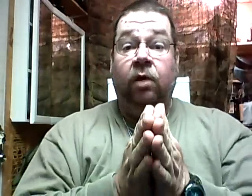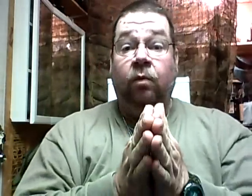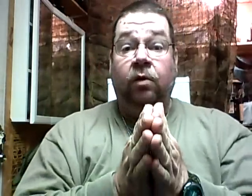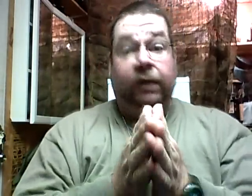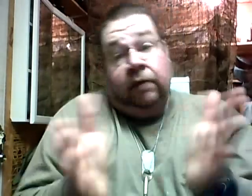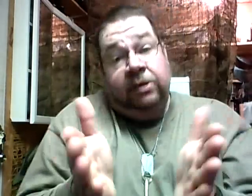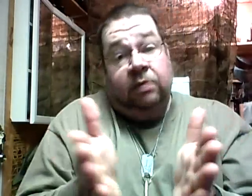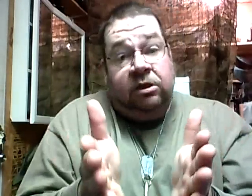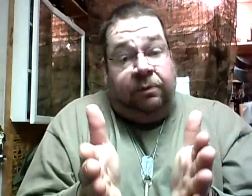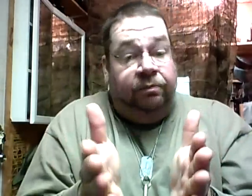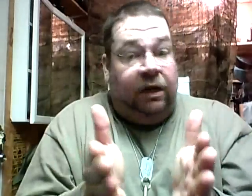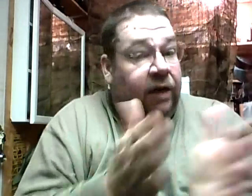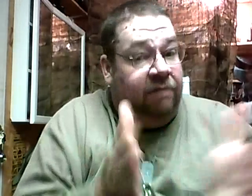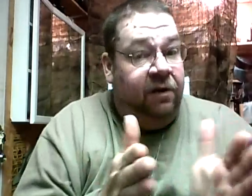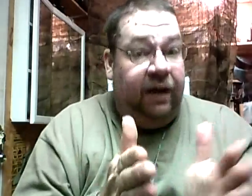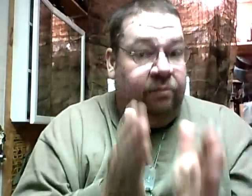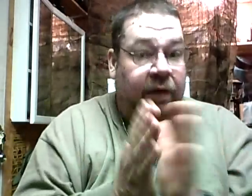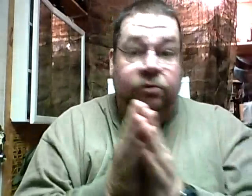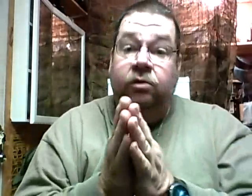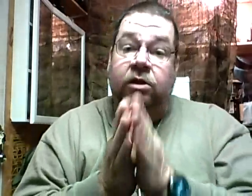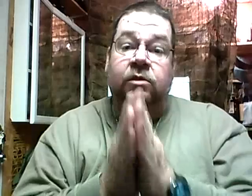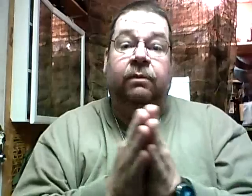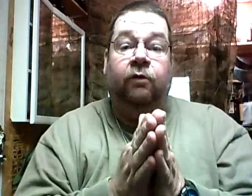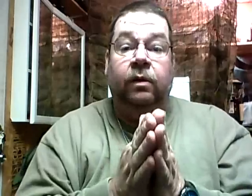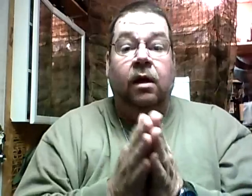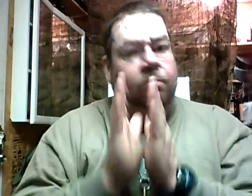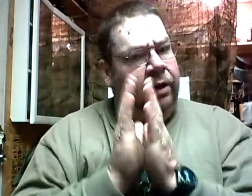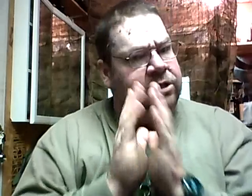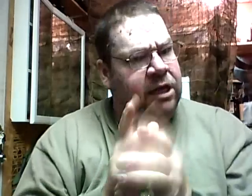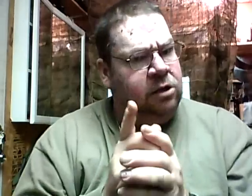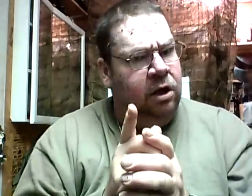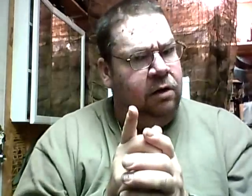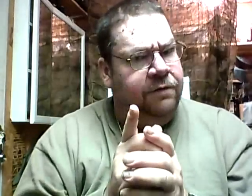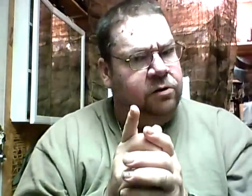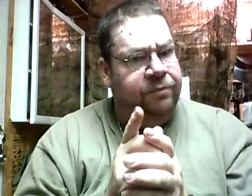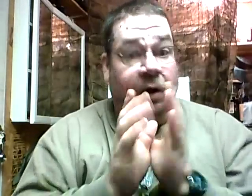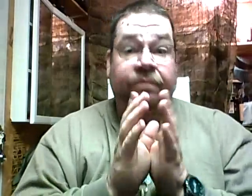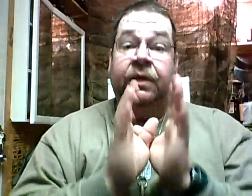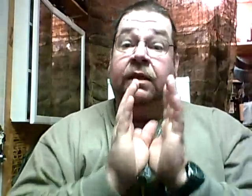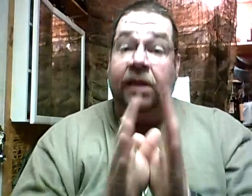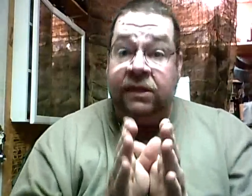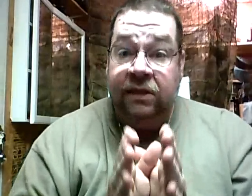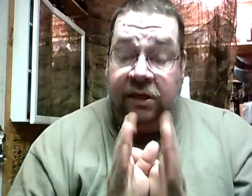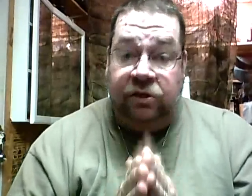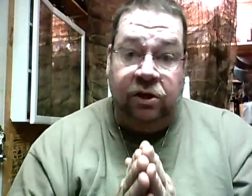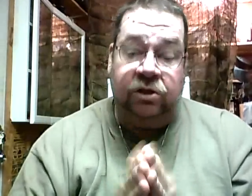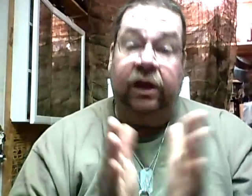you what I want. And it'll be something simple. I done got it figured out. I want you to do something simple for me. But let's get to the 100 first. All right? This is just to